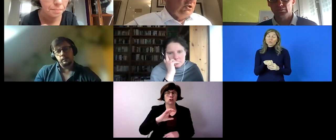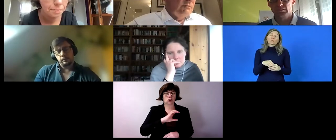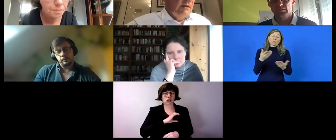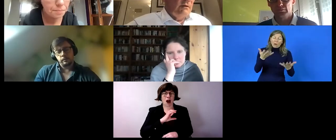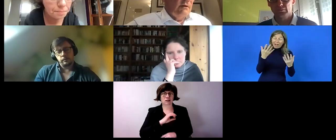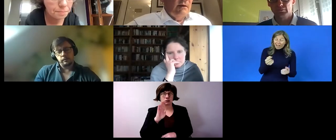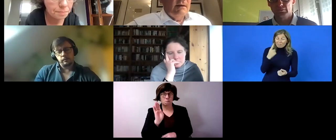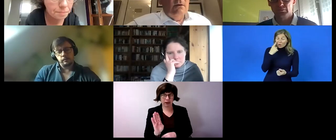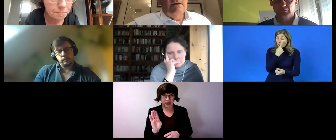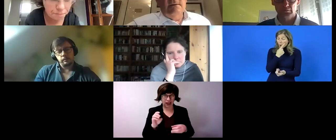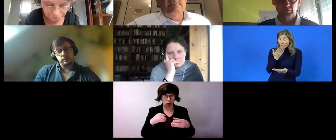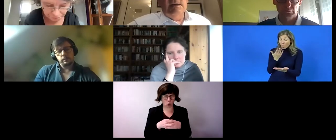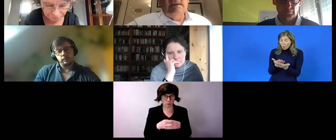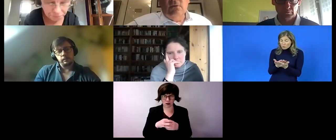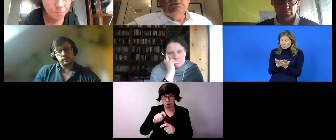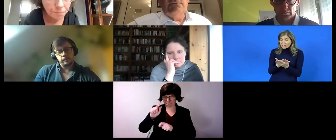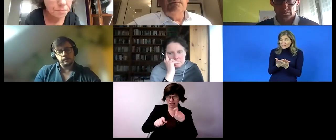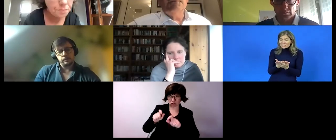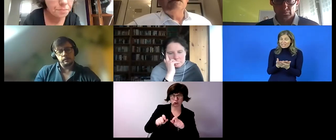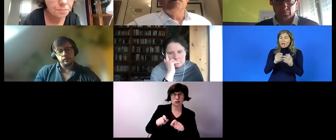in chance b